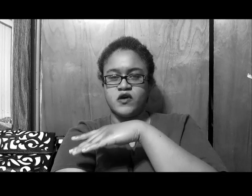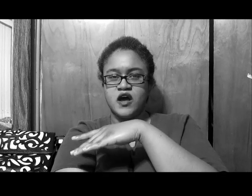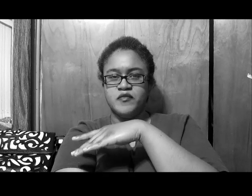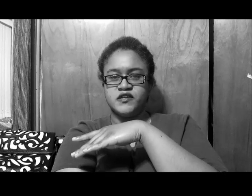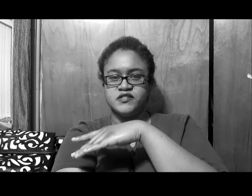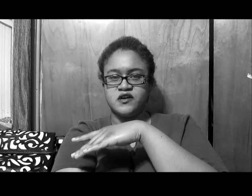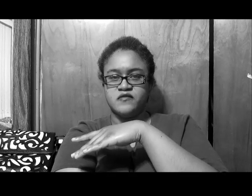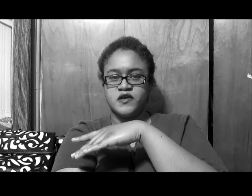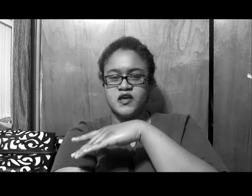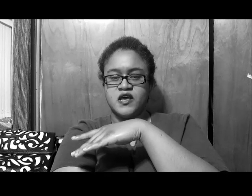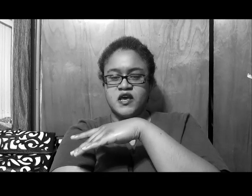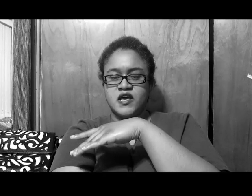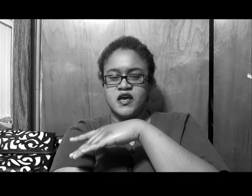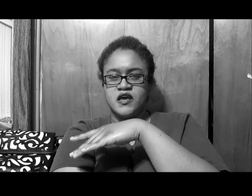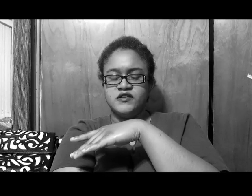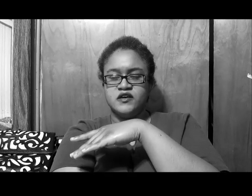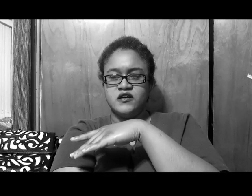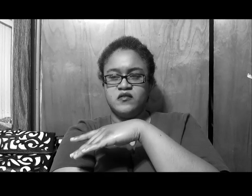comment, and stuff, and um,